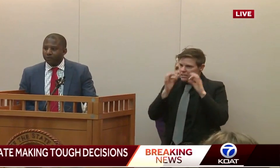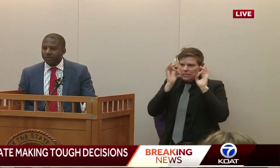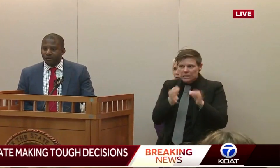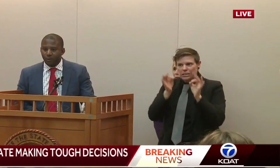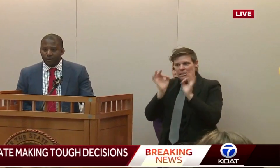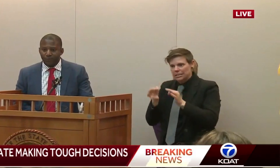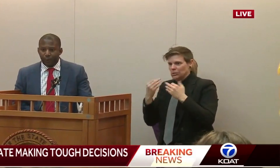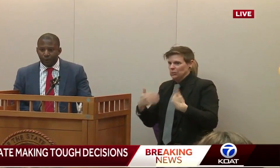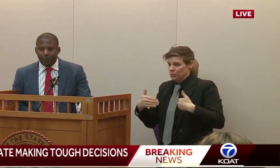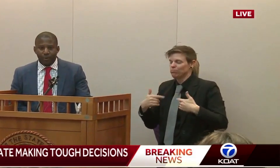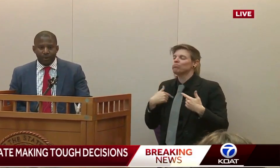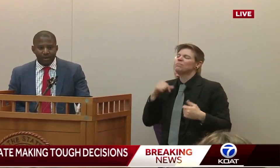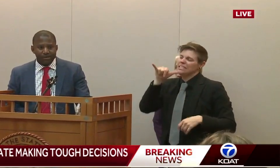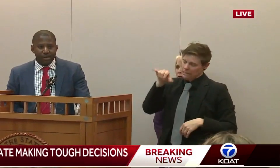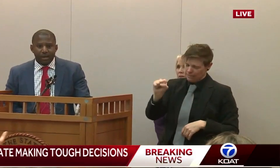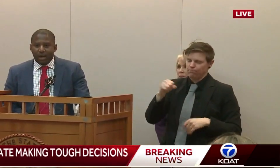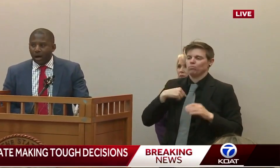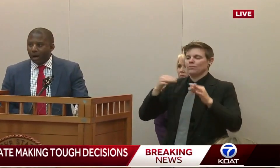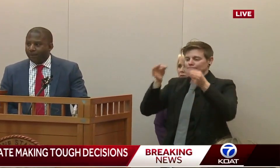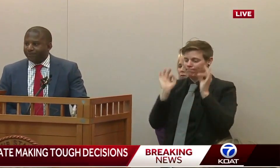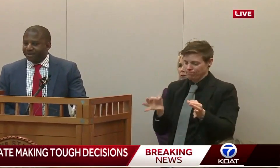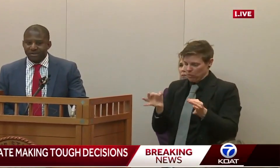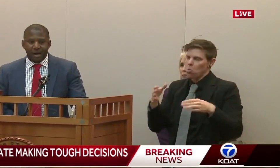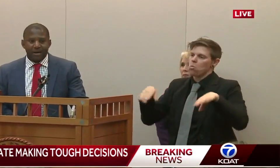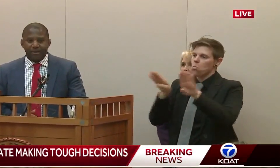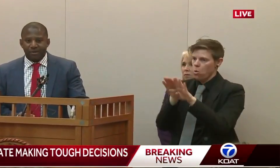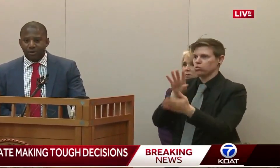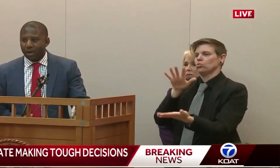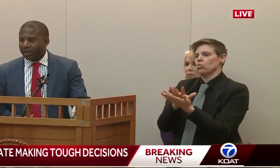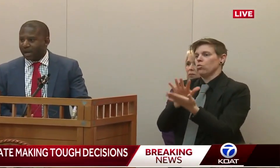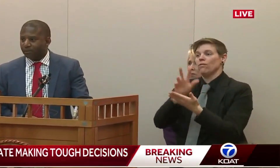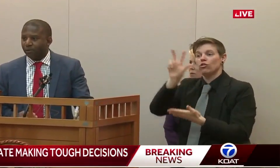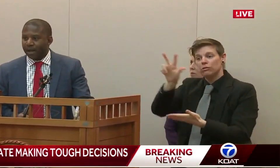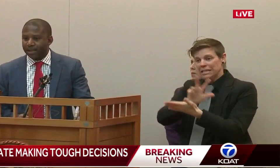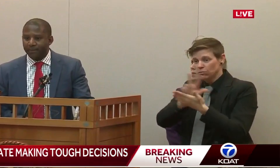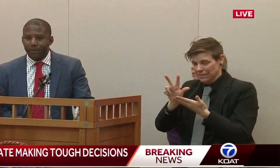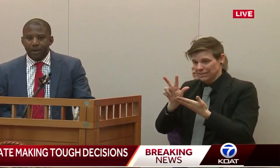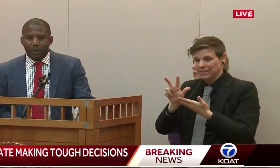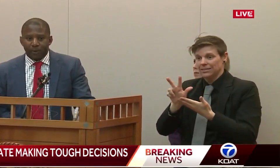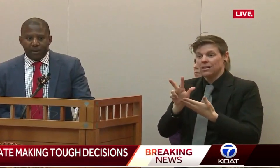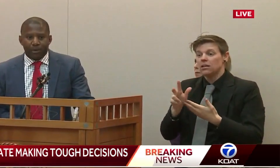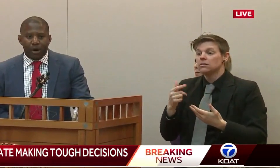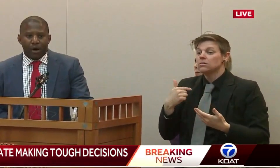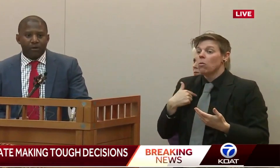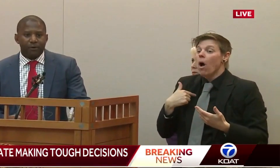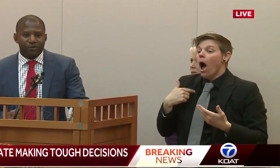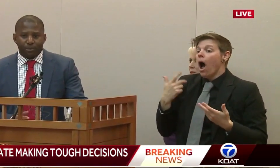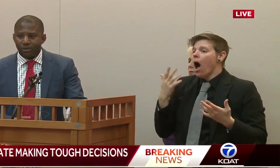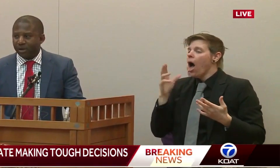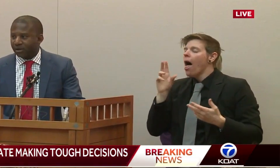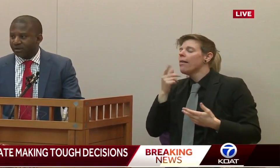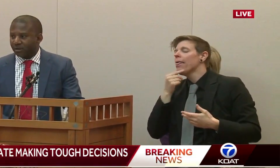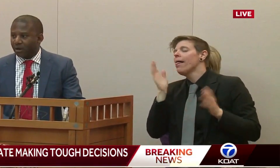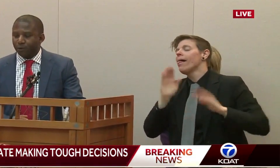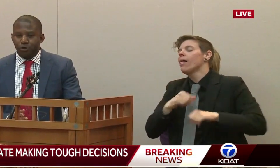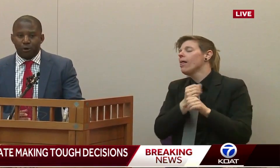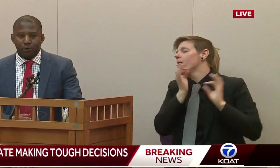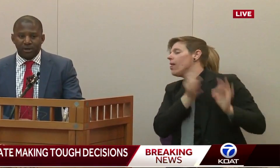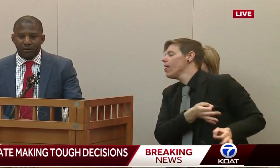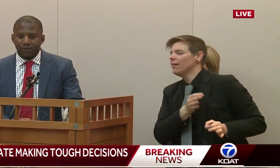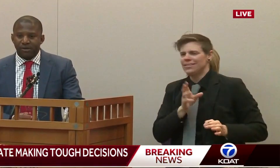ahead and close the schools for three weeks. This is not a decision that we came to lightly. We brought all of our superintendents and all of our